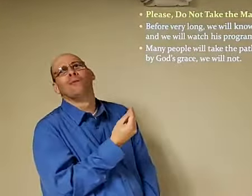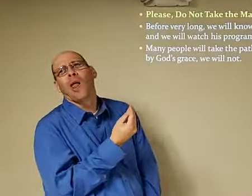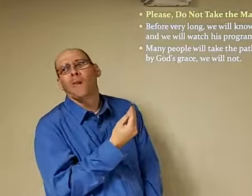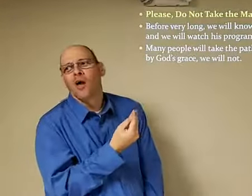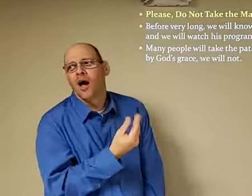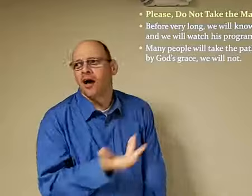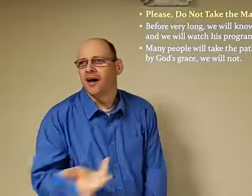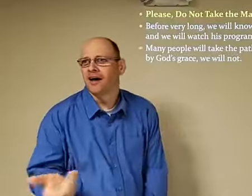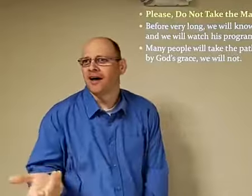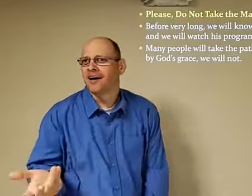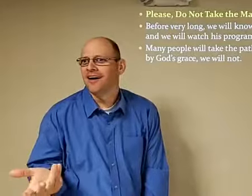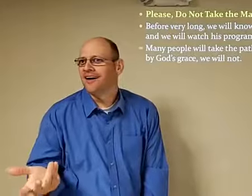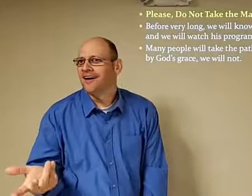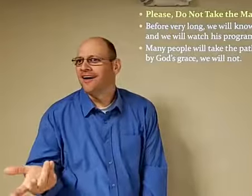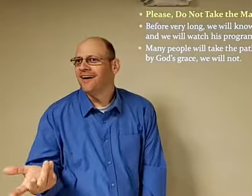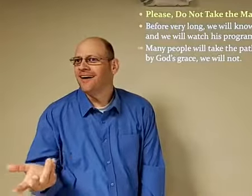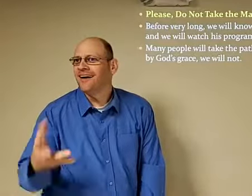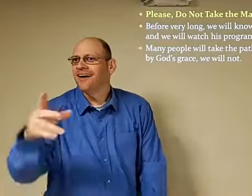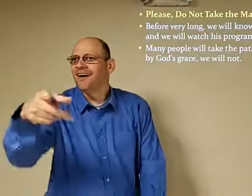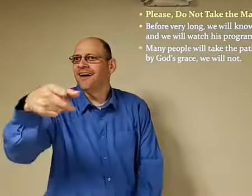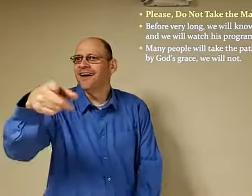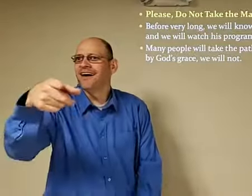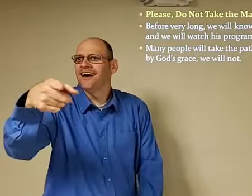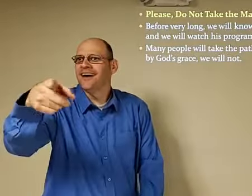okay I'll take the mark just to give me something to eat